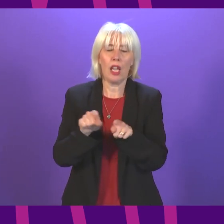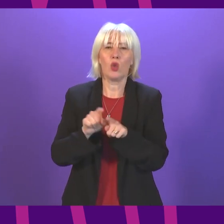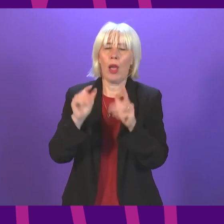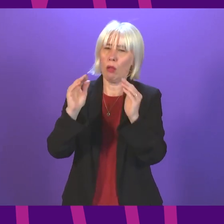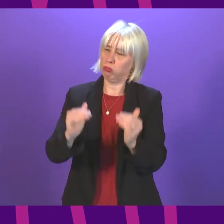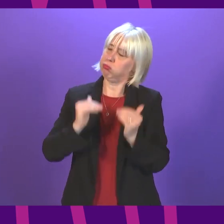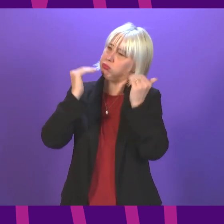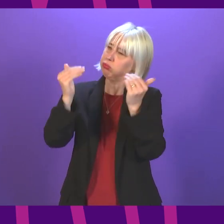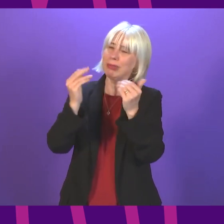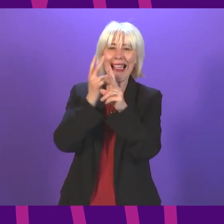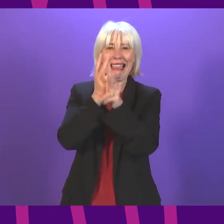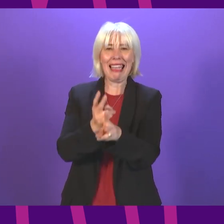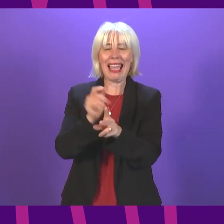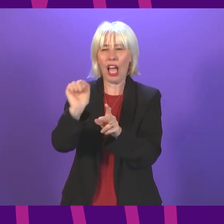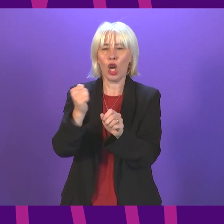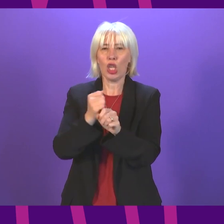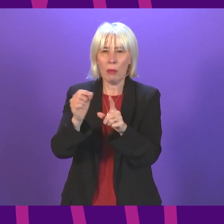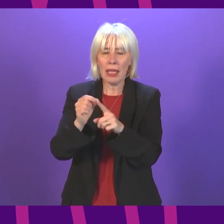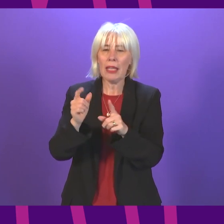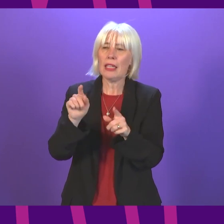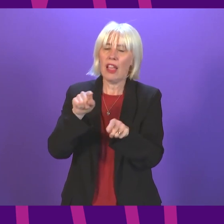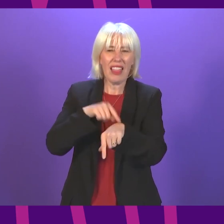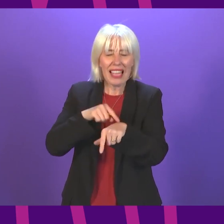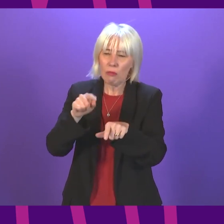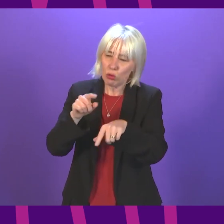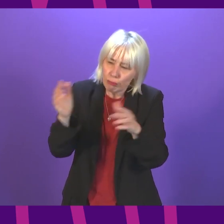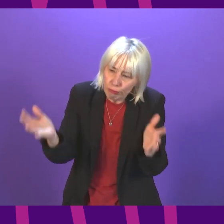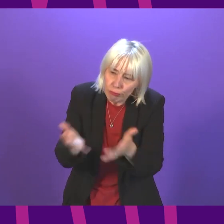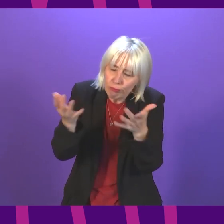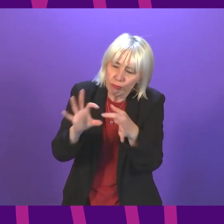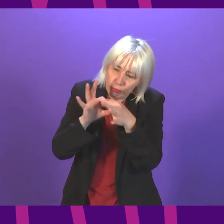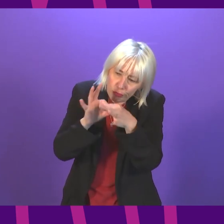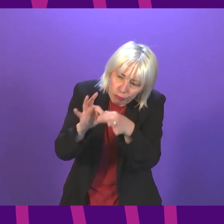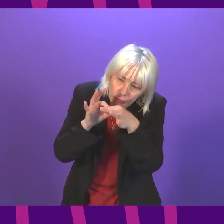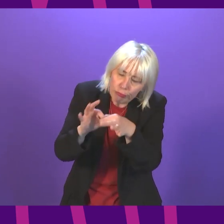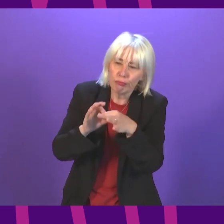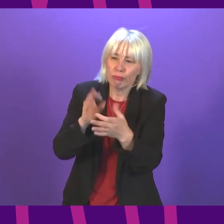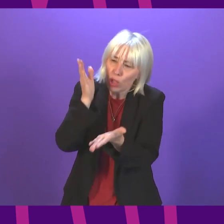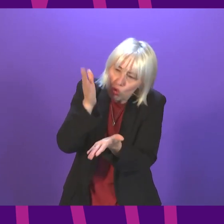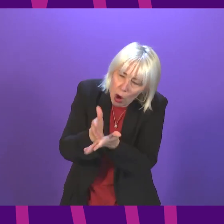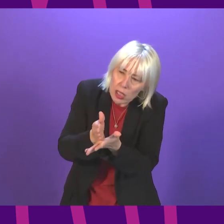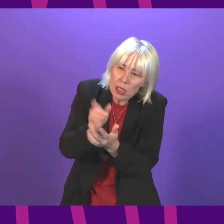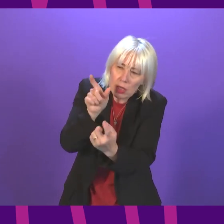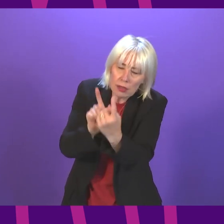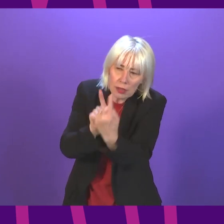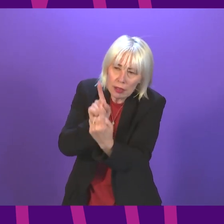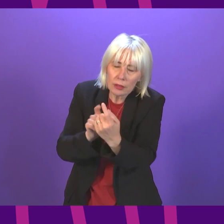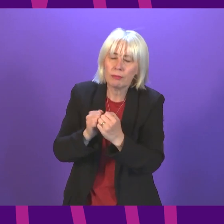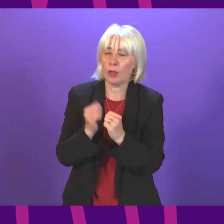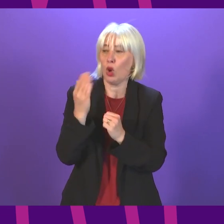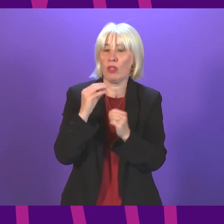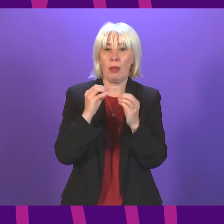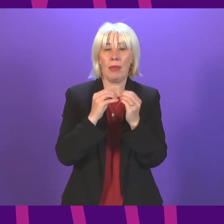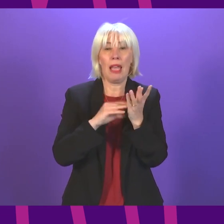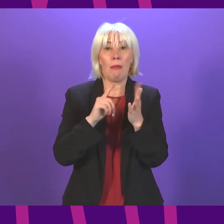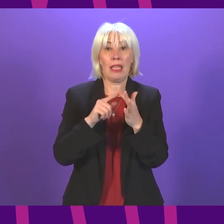quality care in general practice, where GPs have time to nurture and maintain relationships of trust with patients. According to a recent BMA survey, one